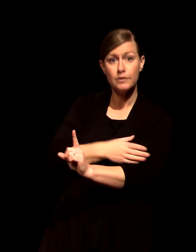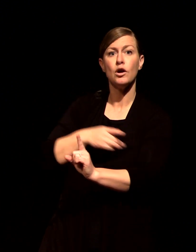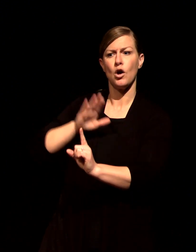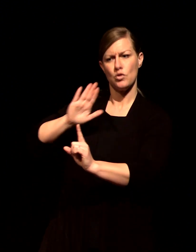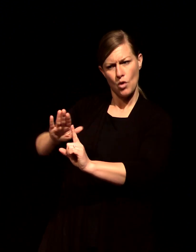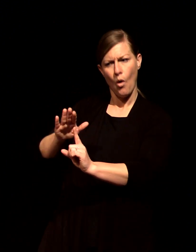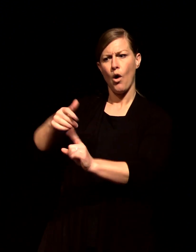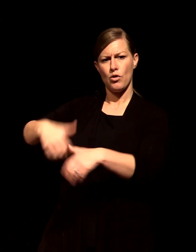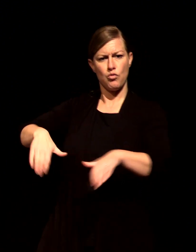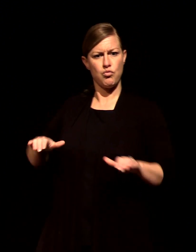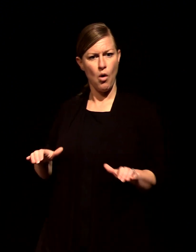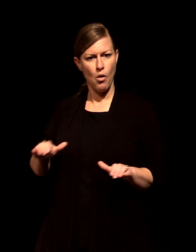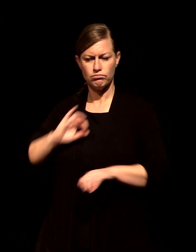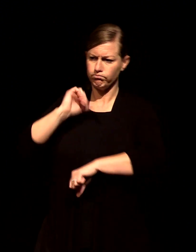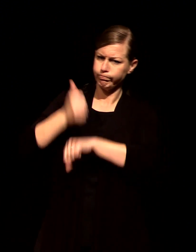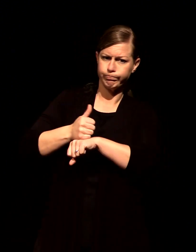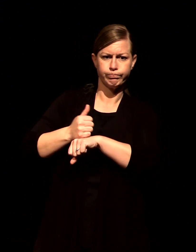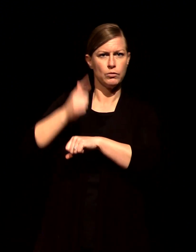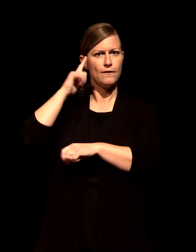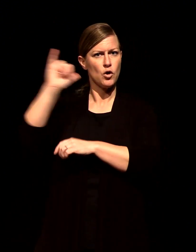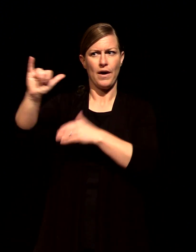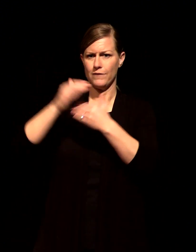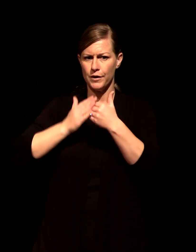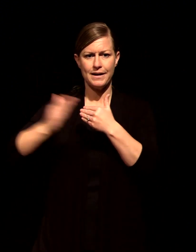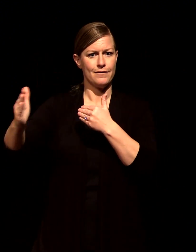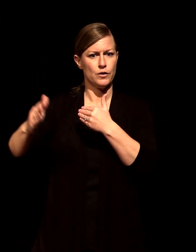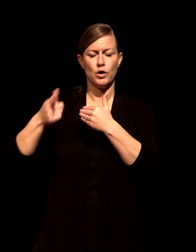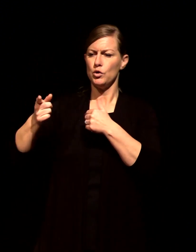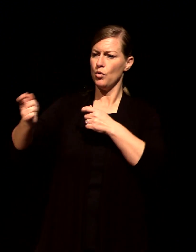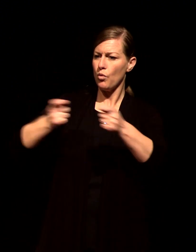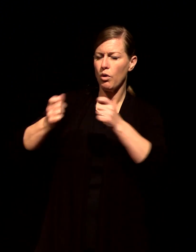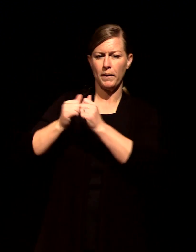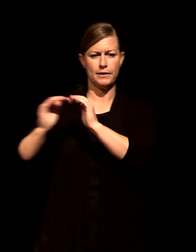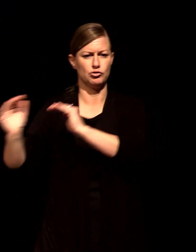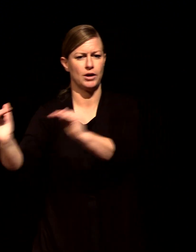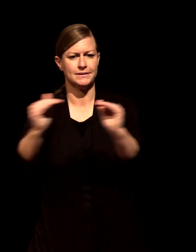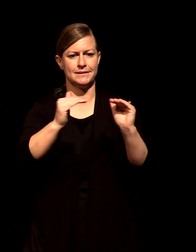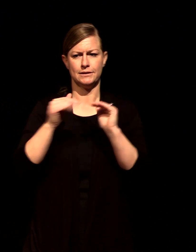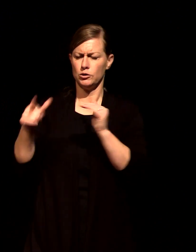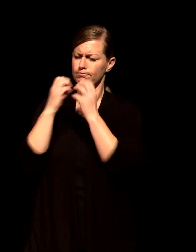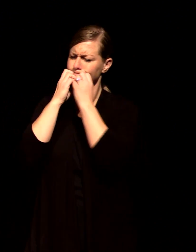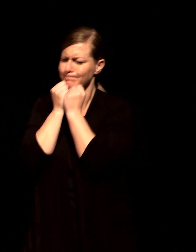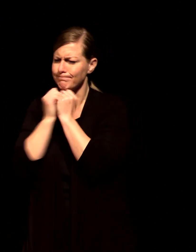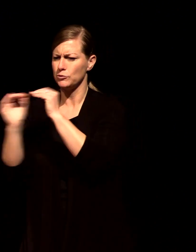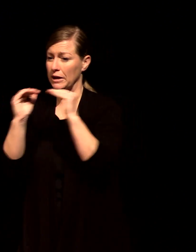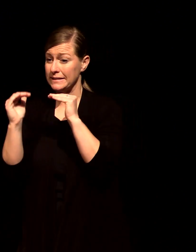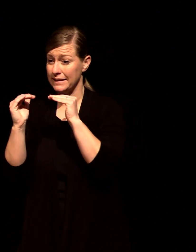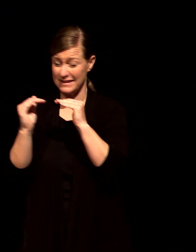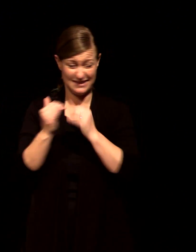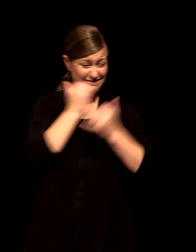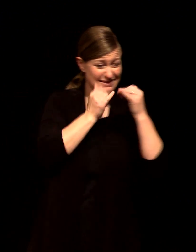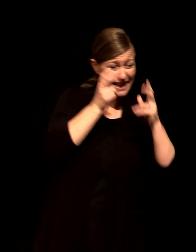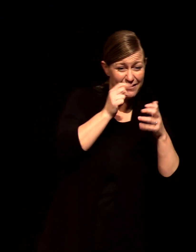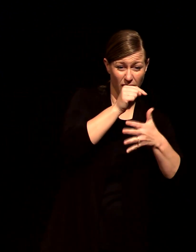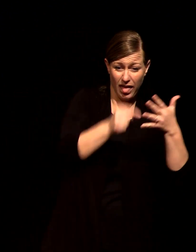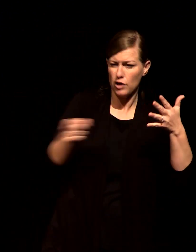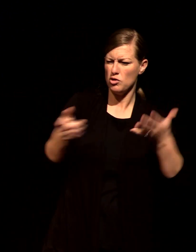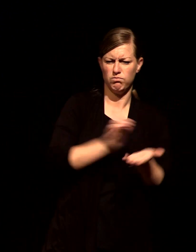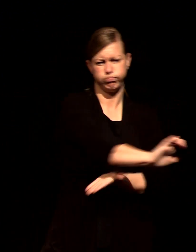you rule with a scepter of justice you love justice and hate evil therefore oh God your God